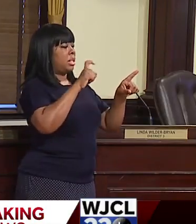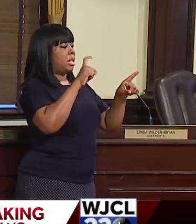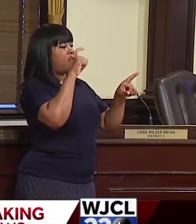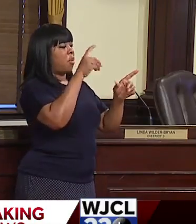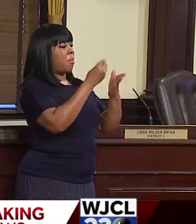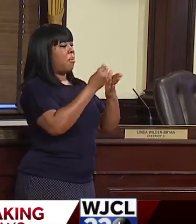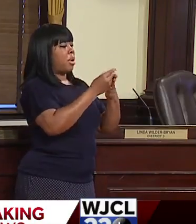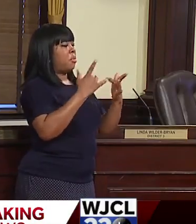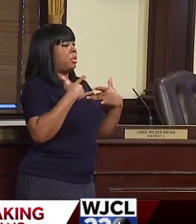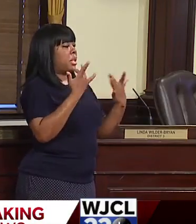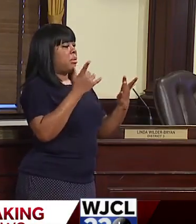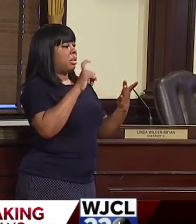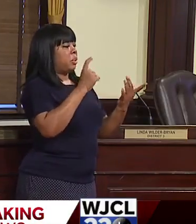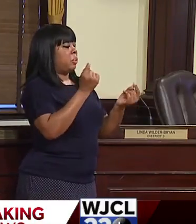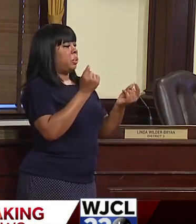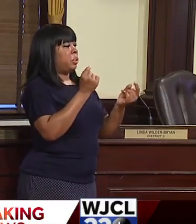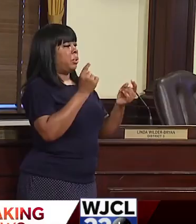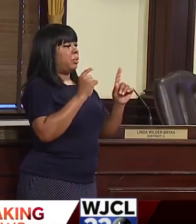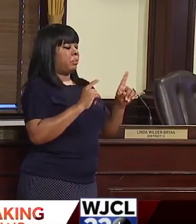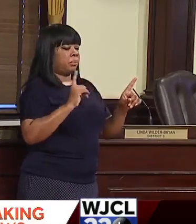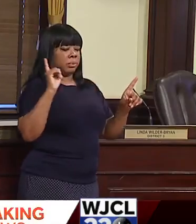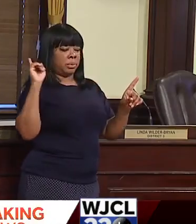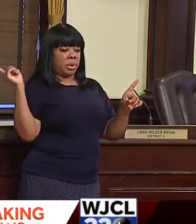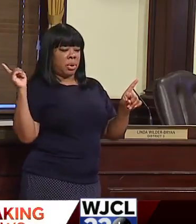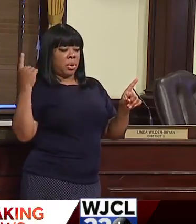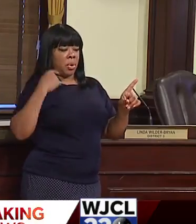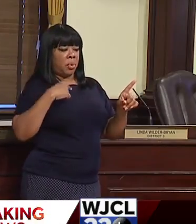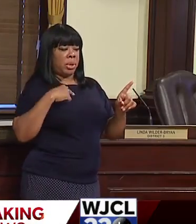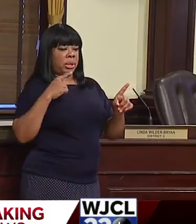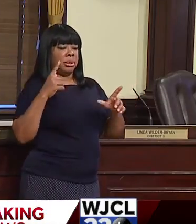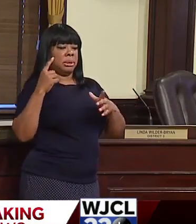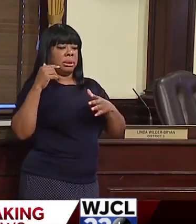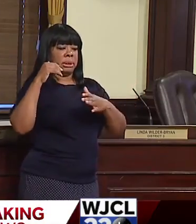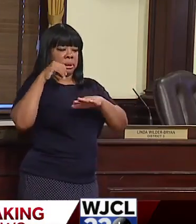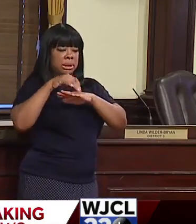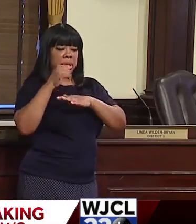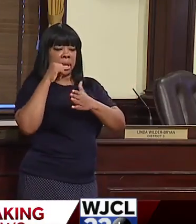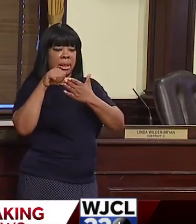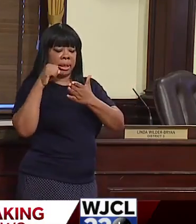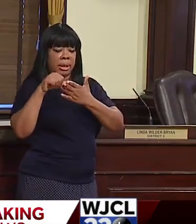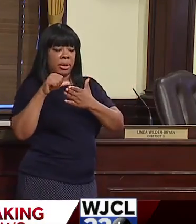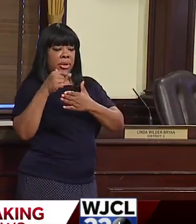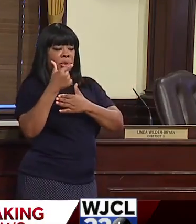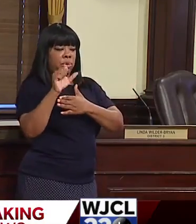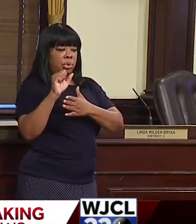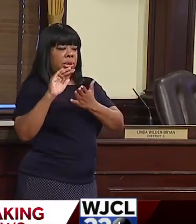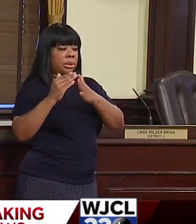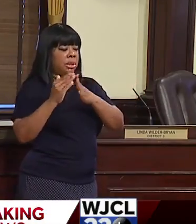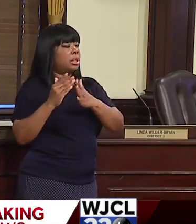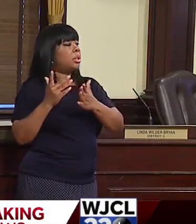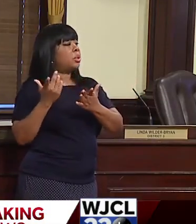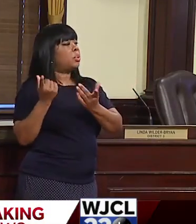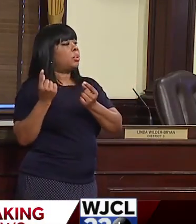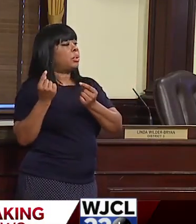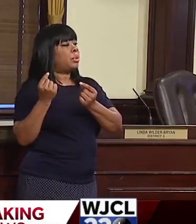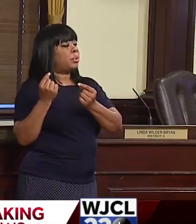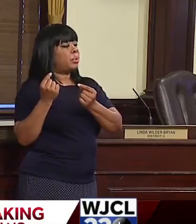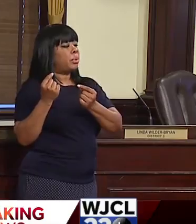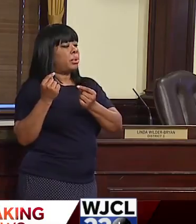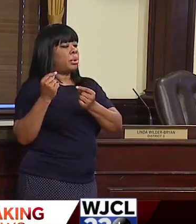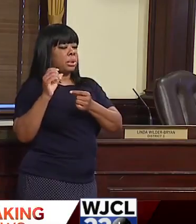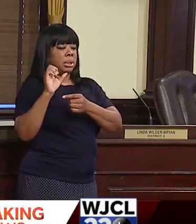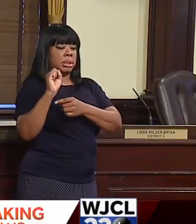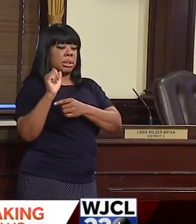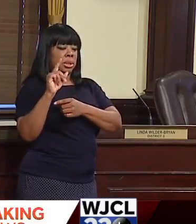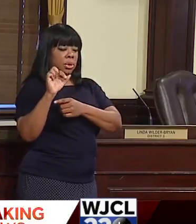we the Georgia Municipal Association, we are also sending letters on behalf of Georgia cities to our senators.